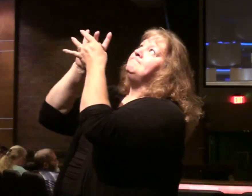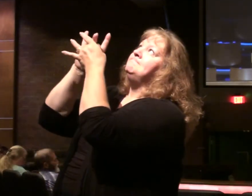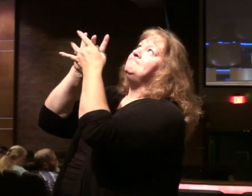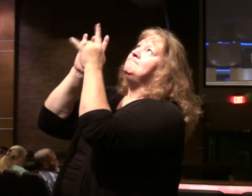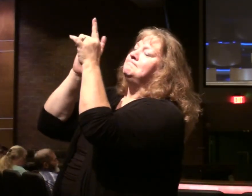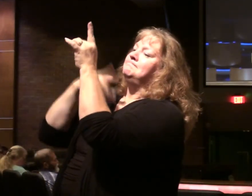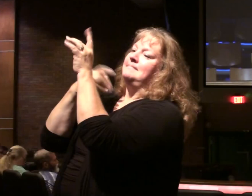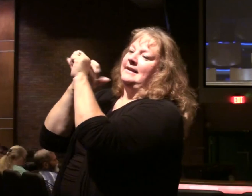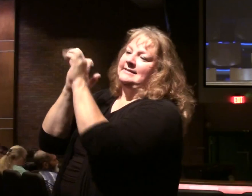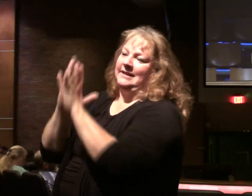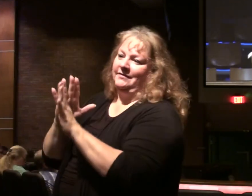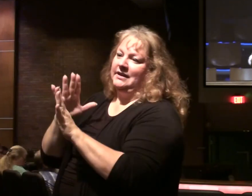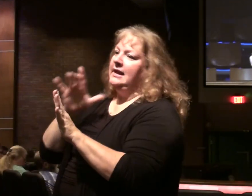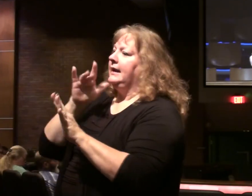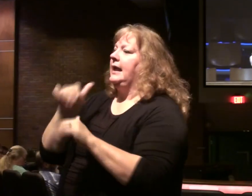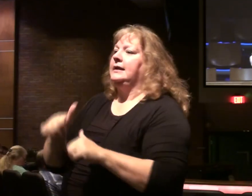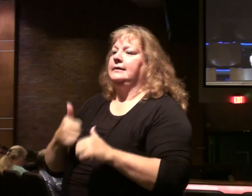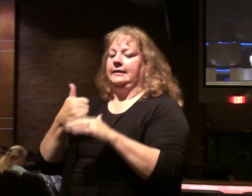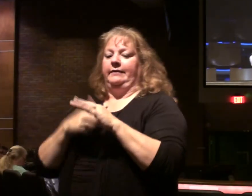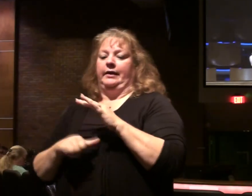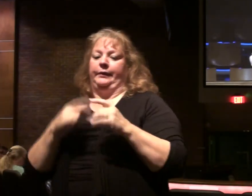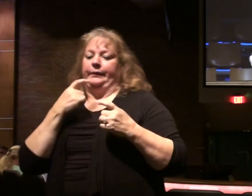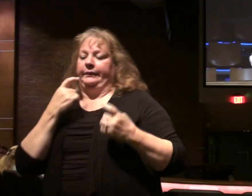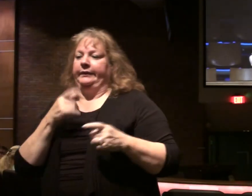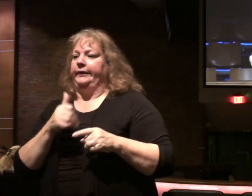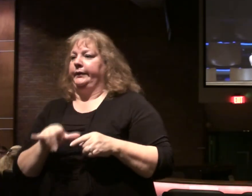Christ. Not just from living under the curse.